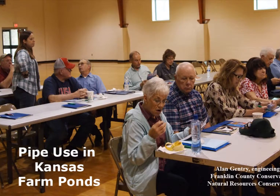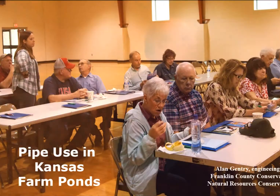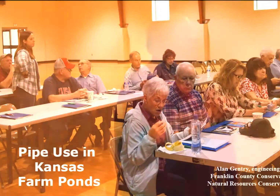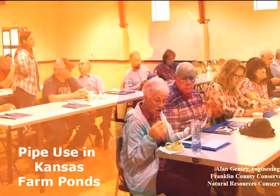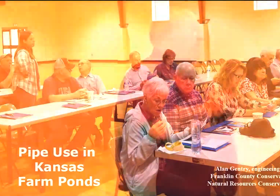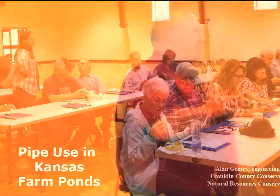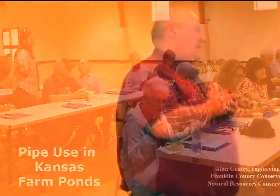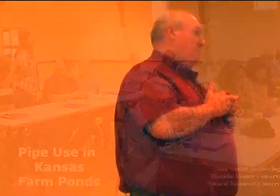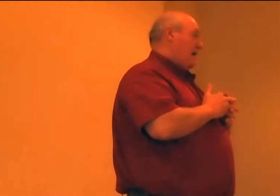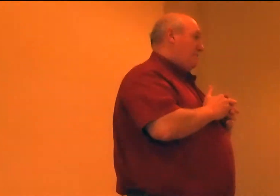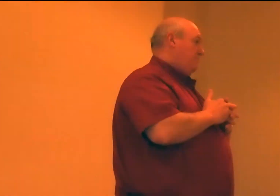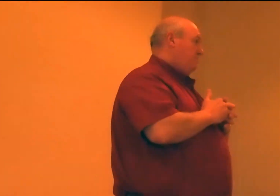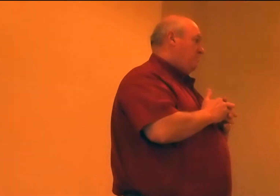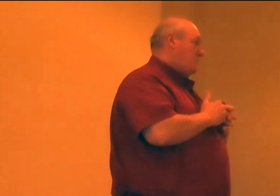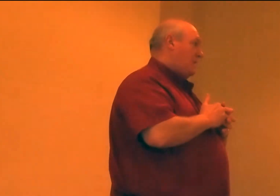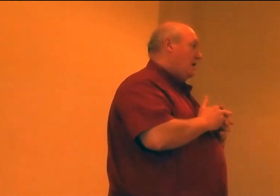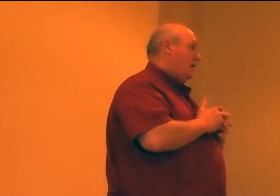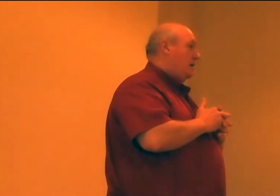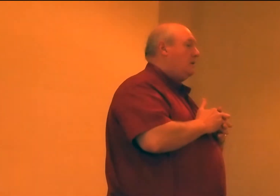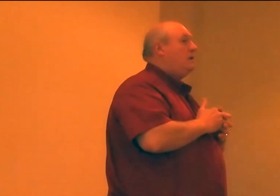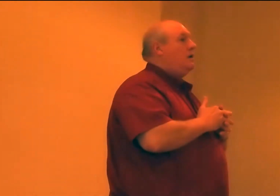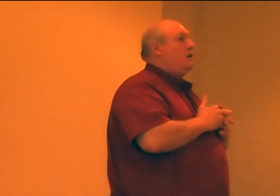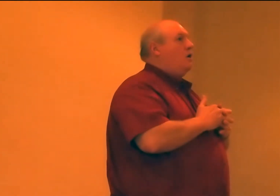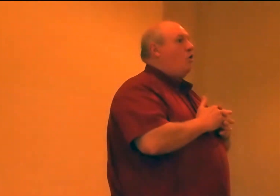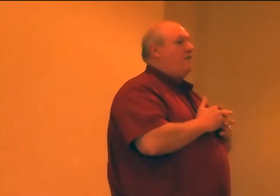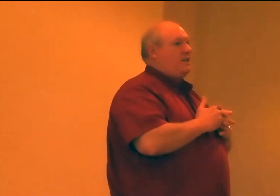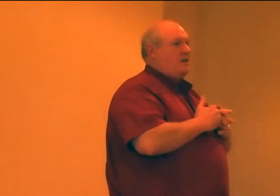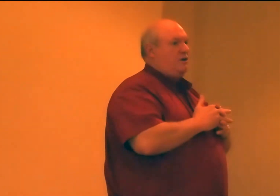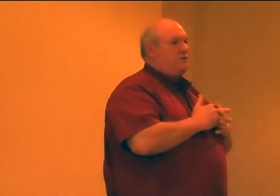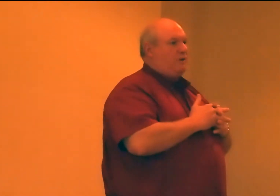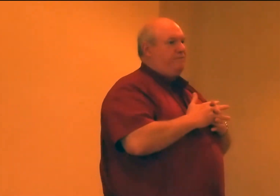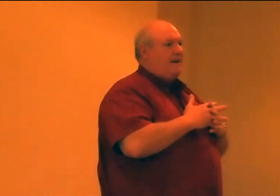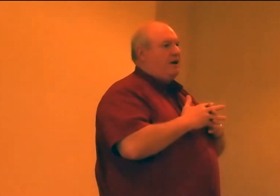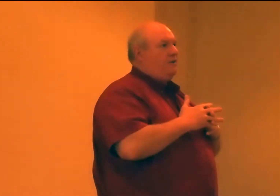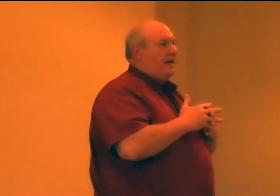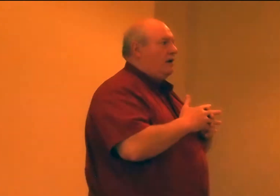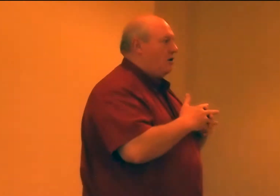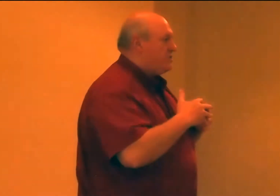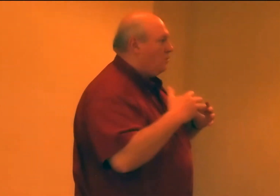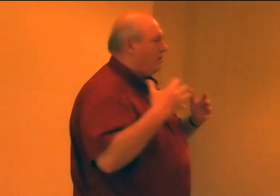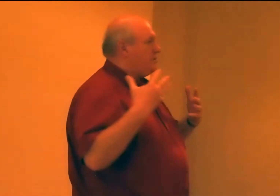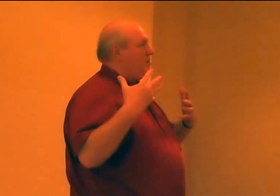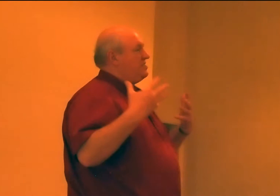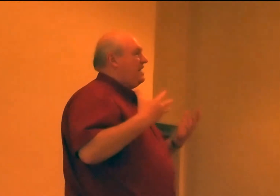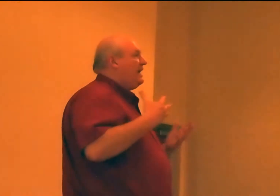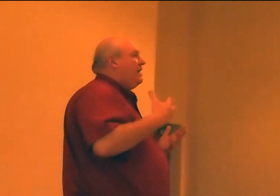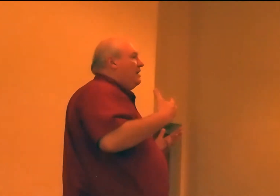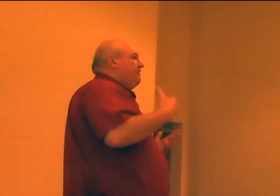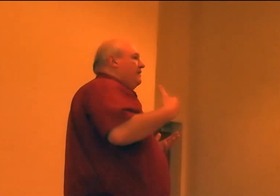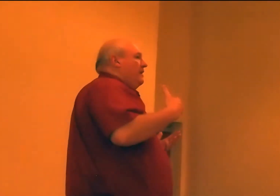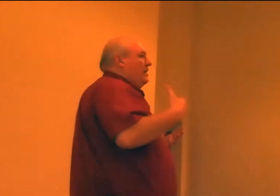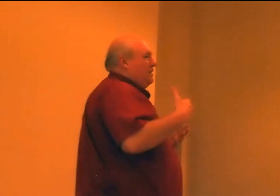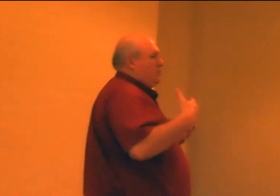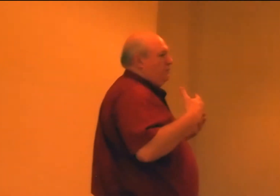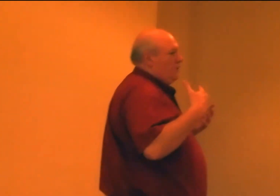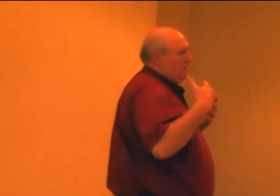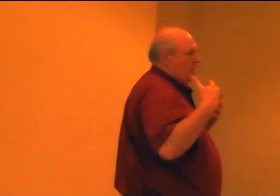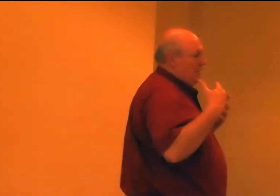The PVC pipe. Over the years we've found that our soils are acidic enough that you put the